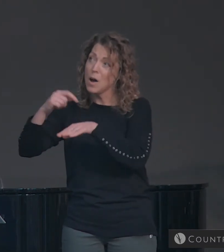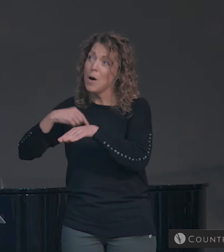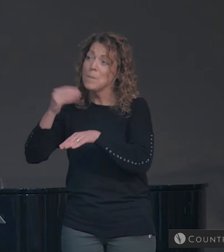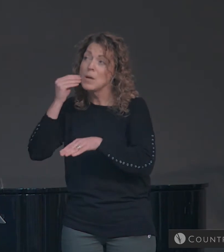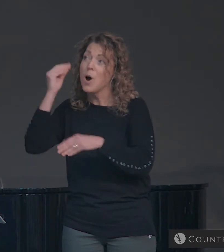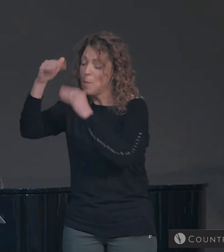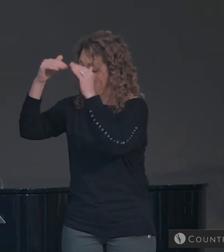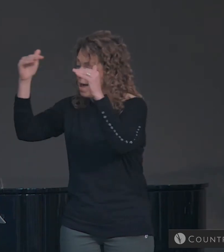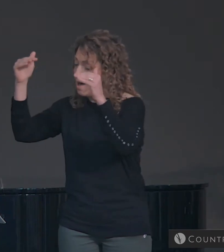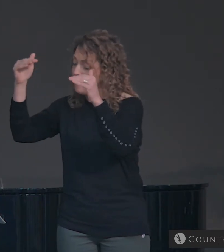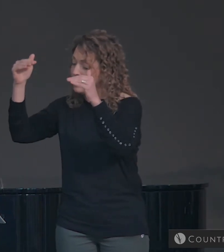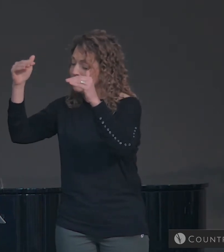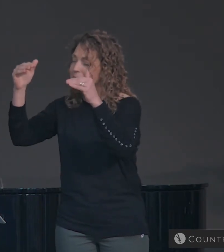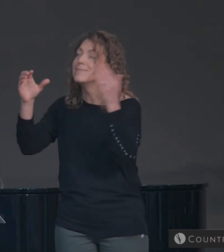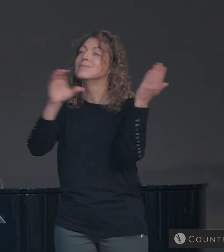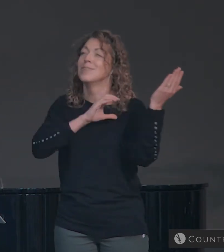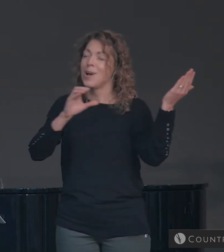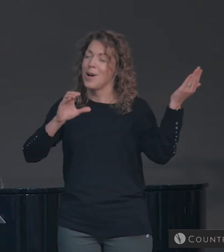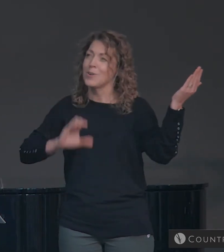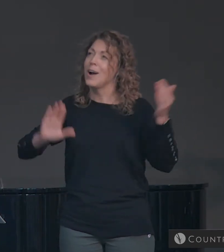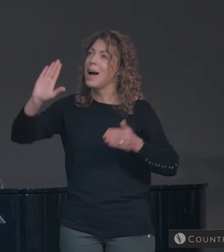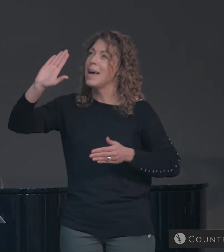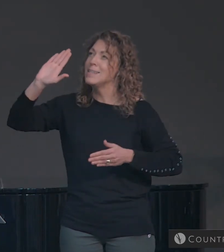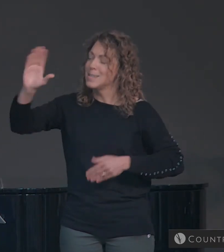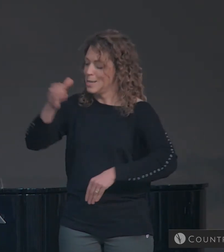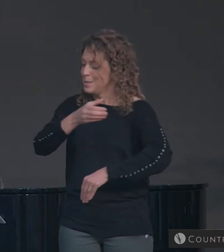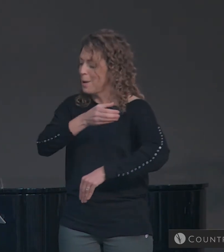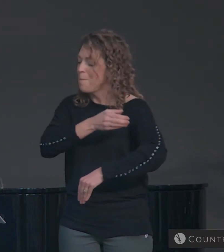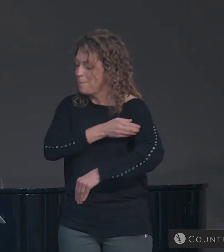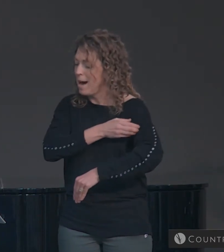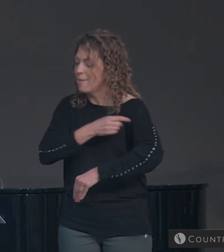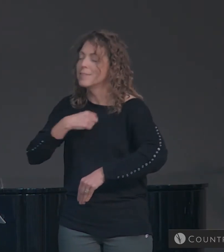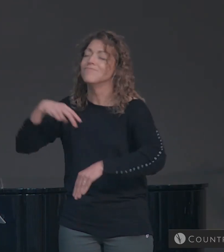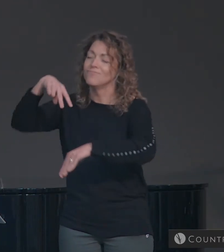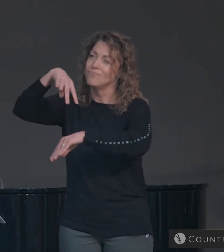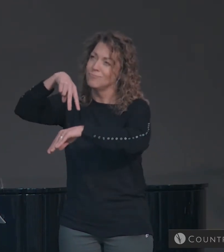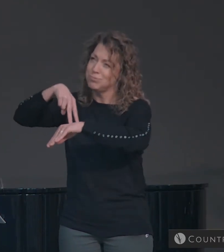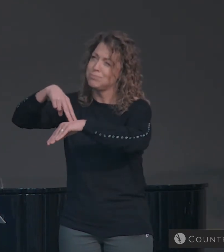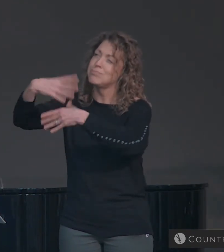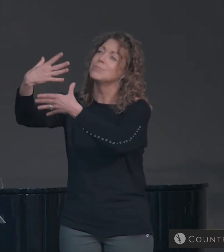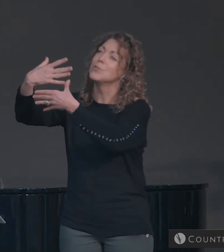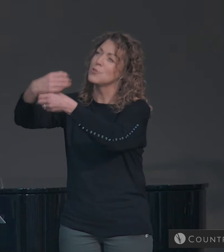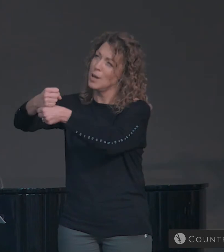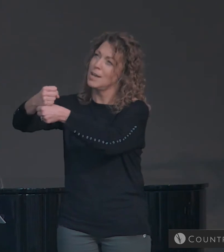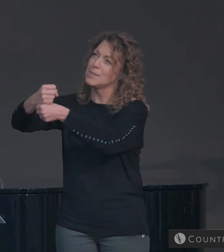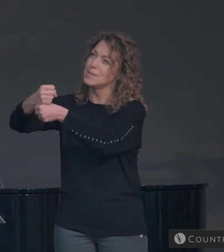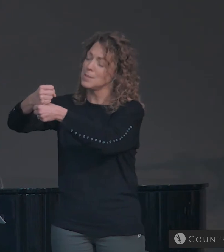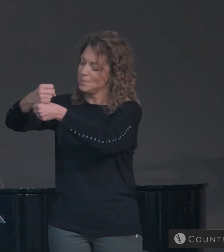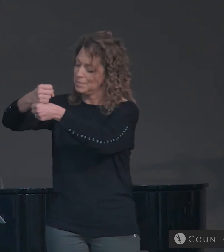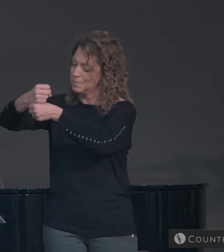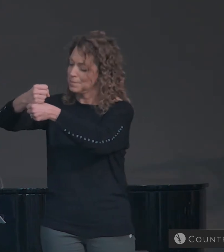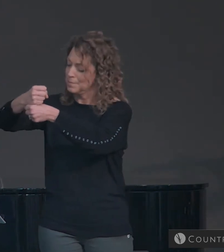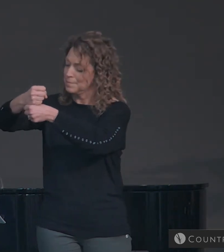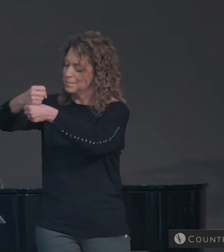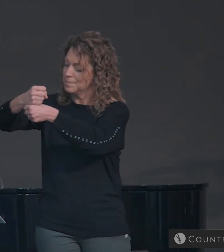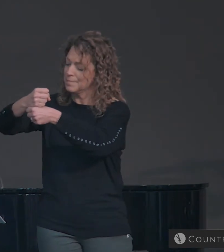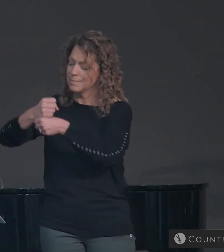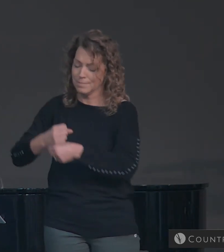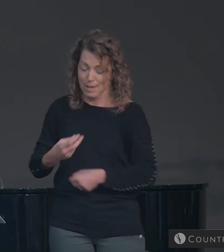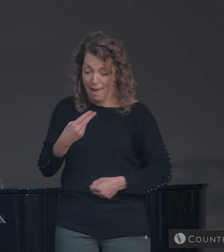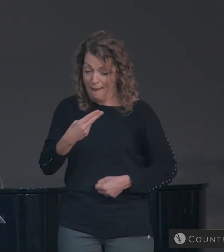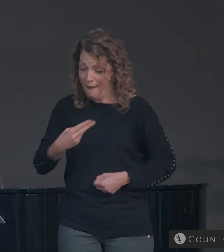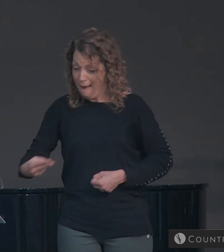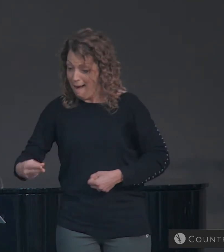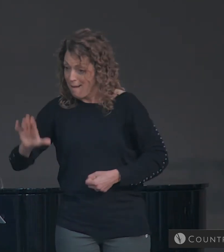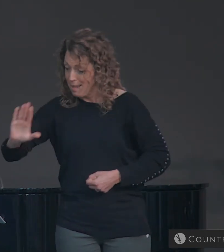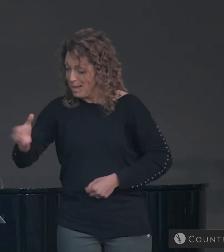returns or calls me home, here in the power of Christ I'll stand.